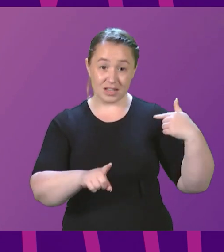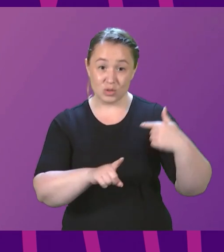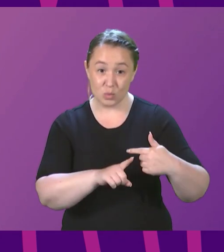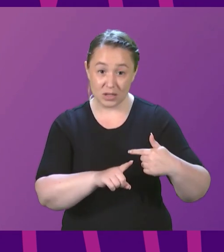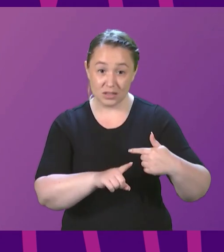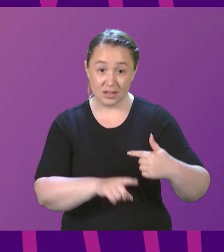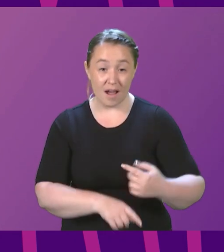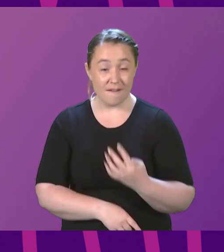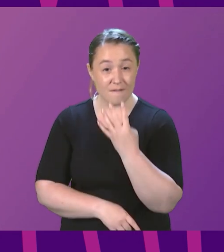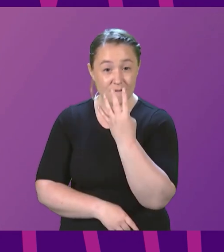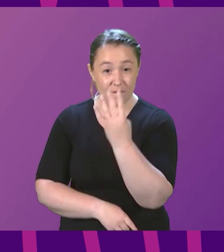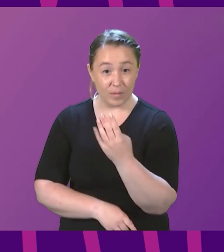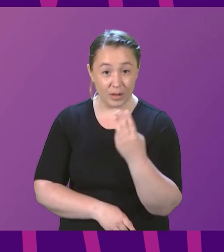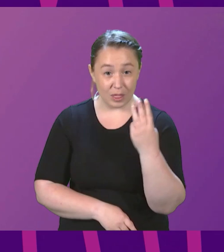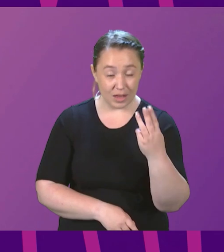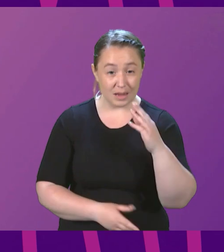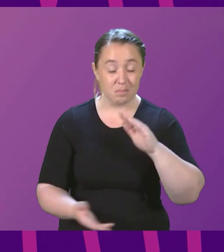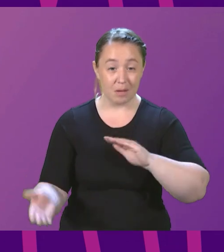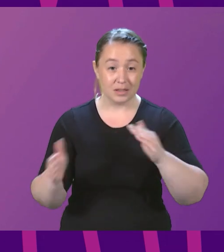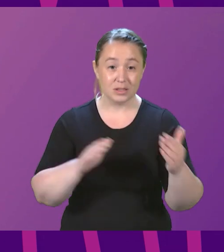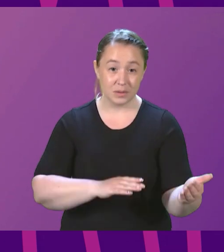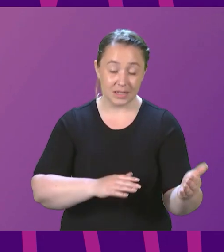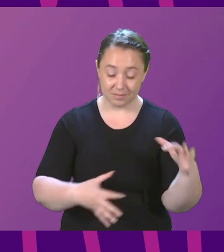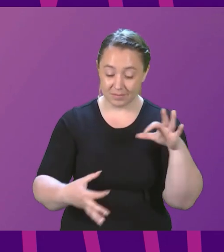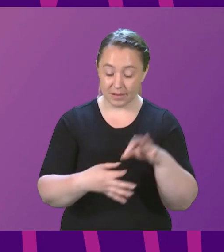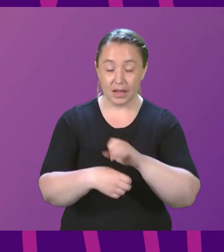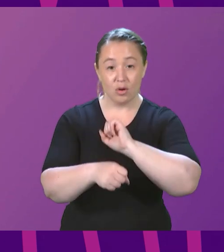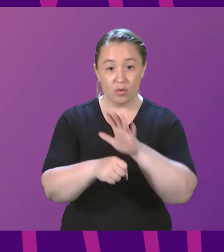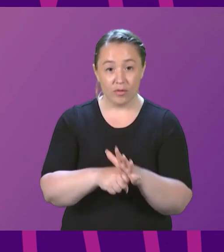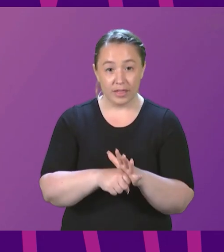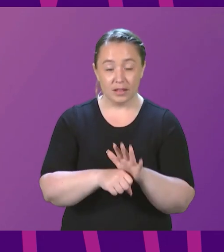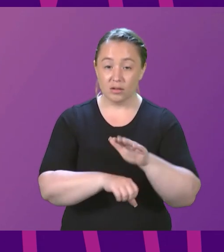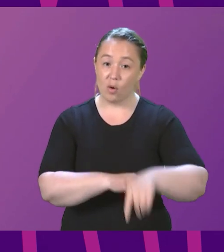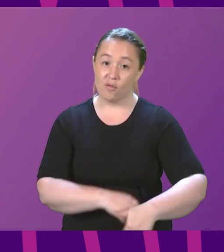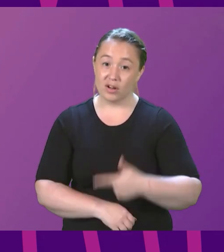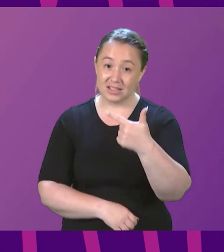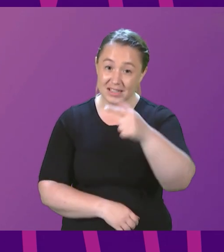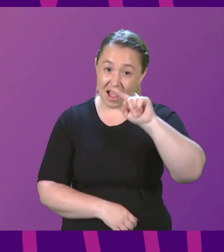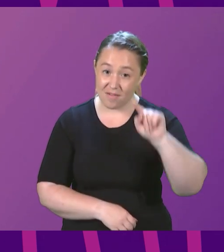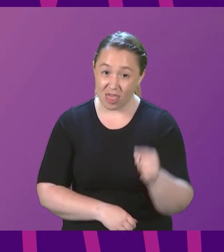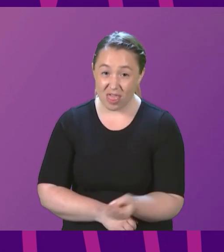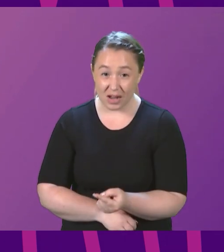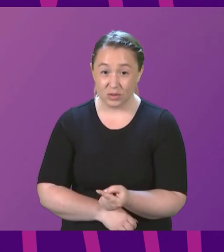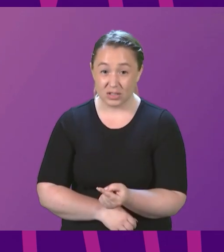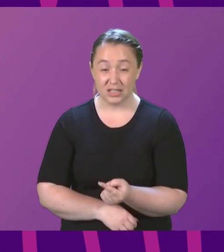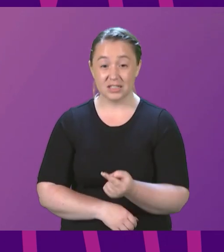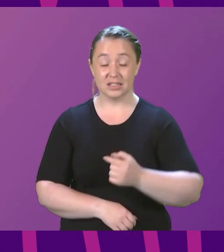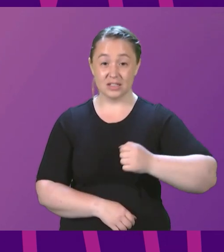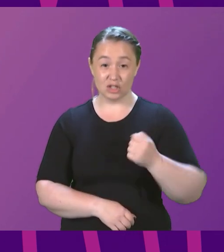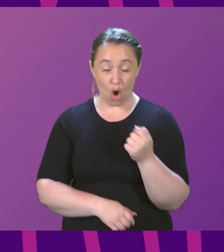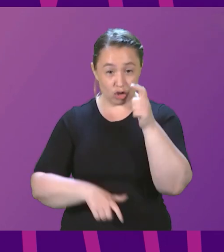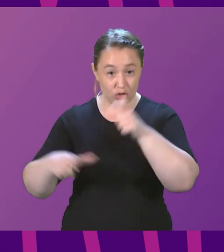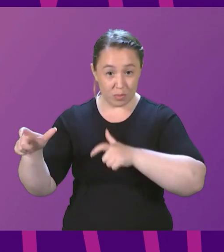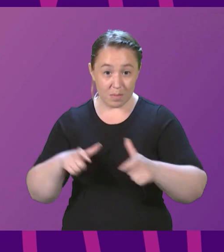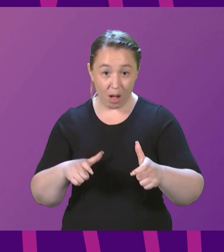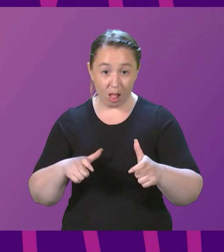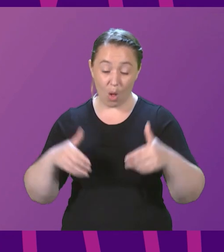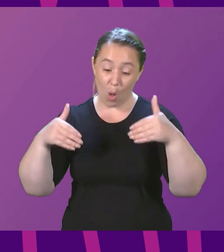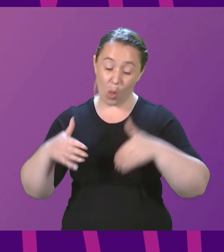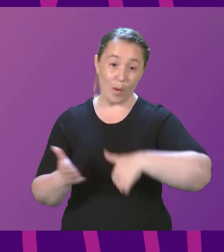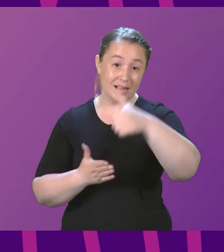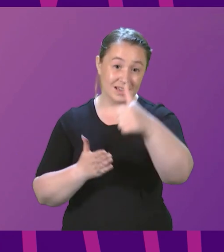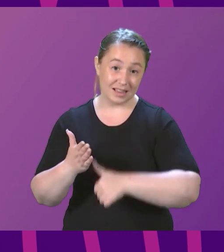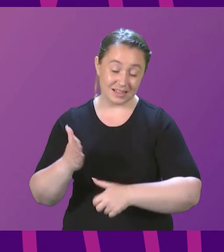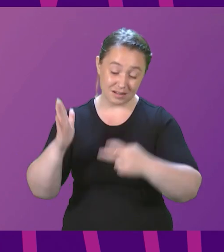to Covid. There are over 700,000 Scots on NHS waiting lists. Over 10,000 children